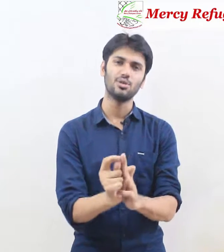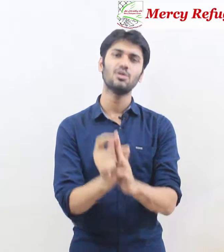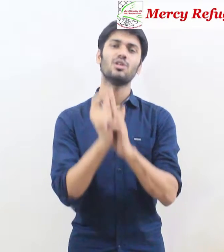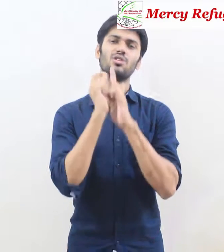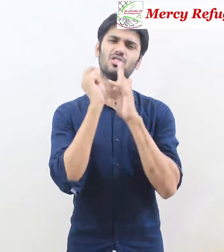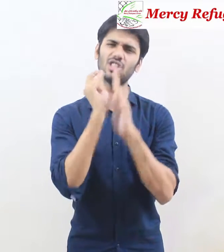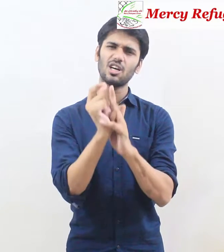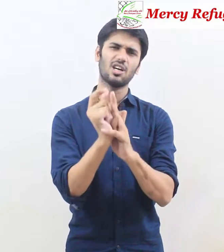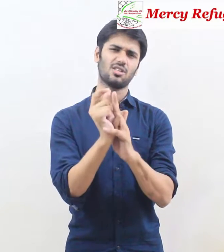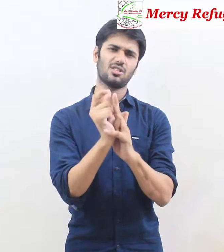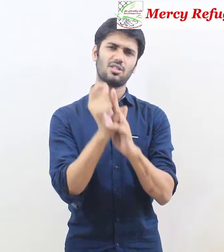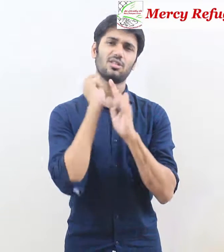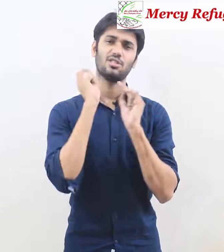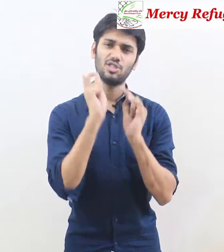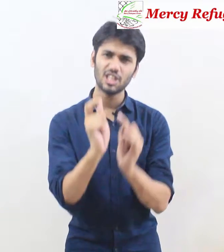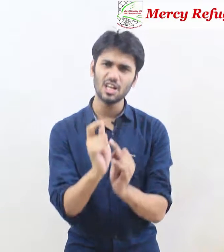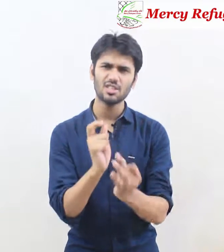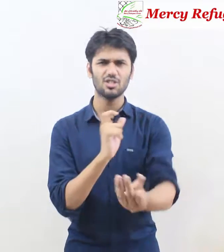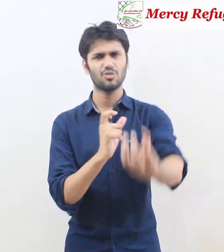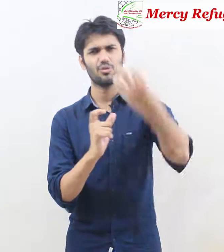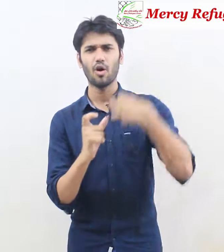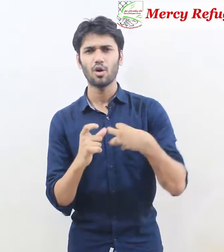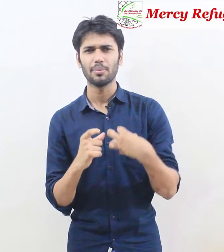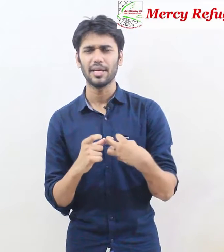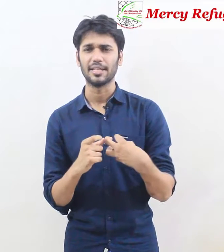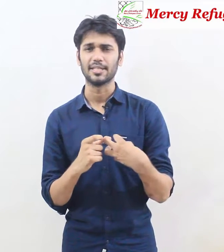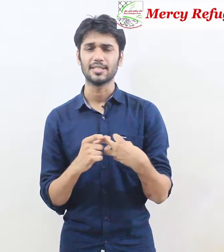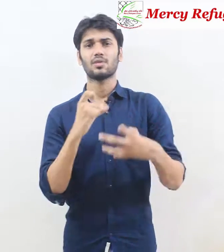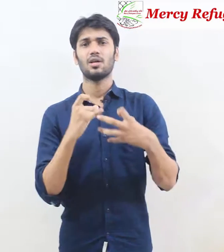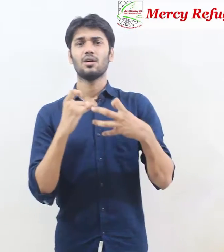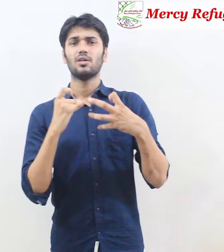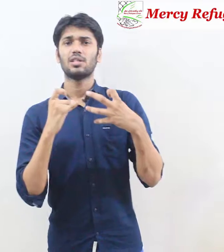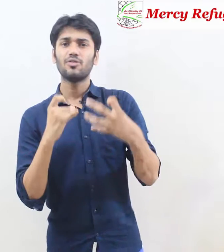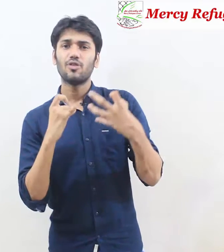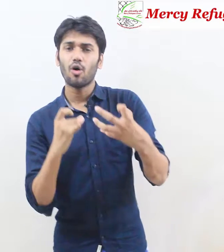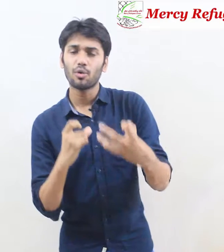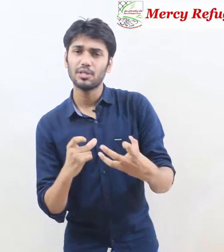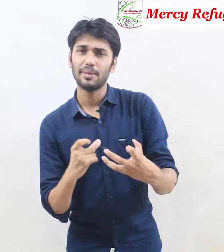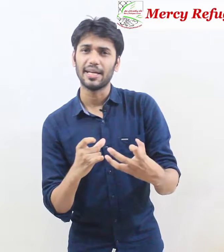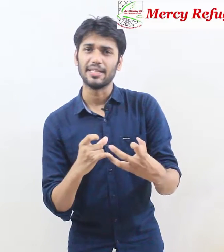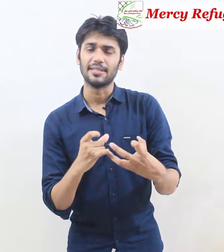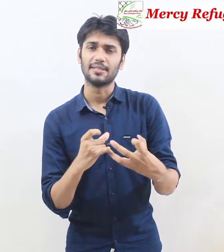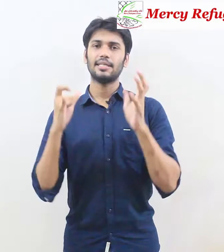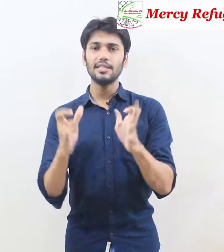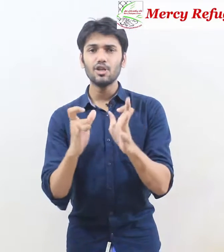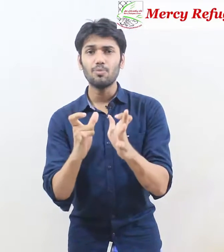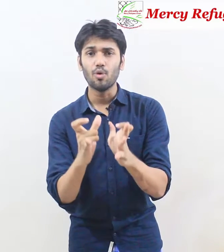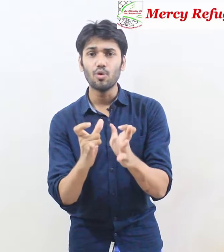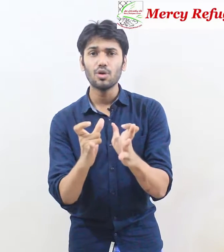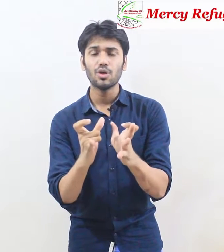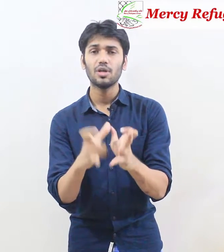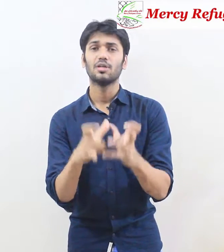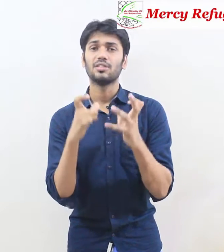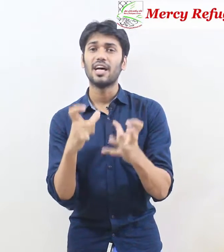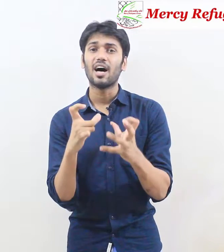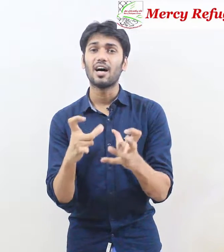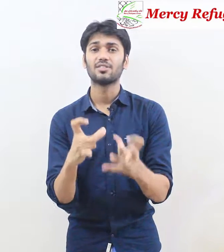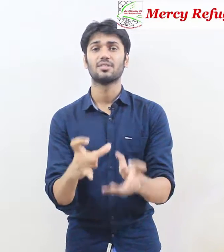just just follow me be following me in your book there are some